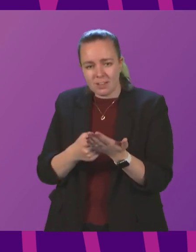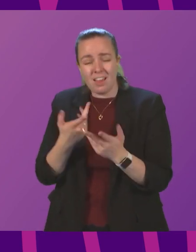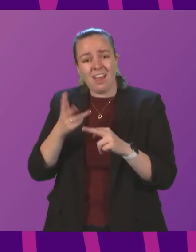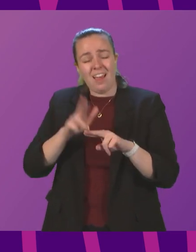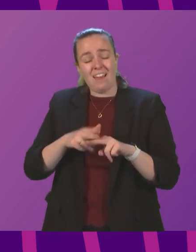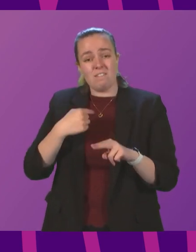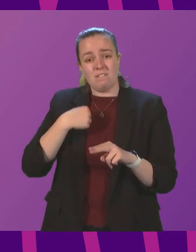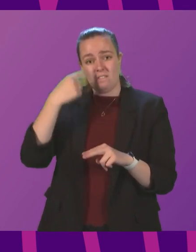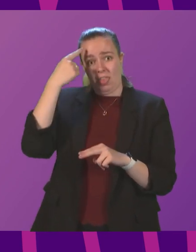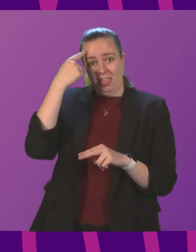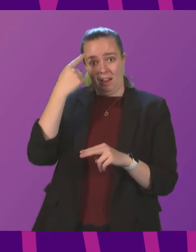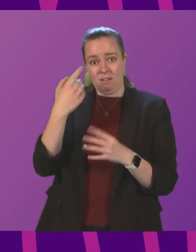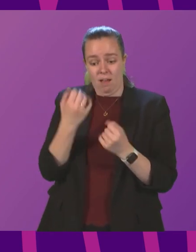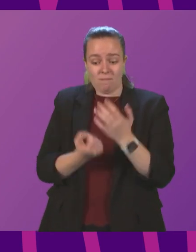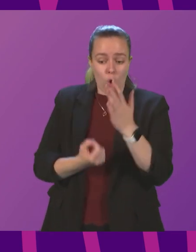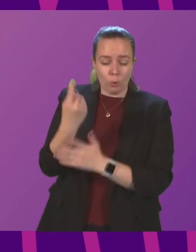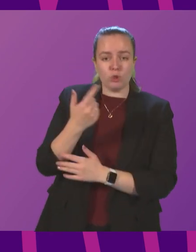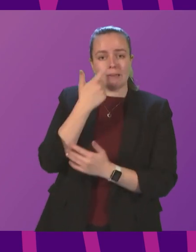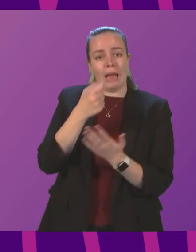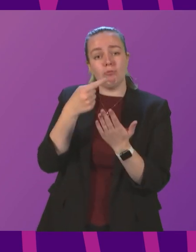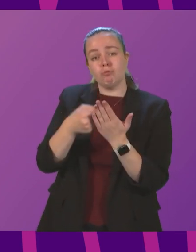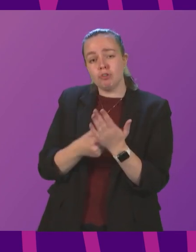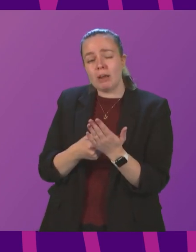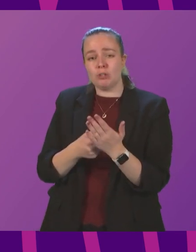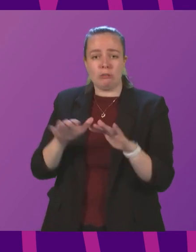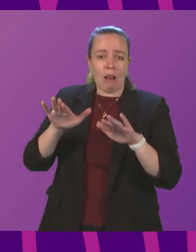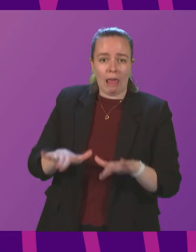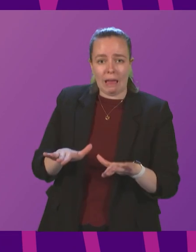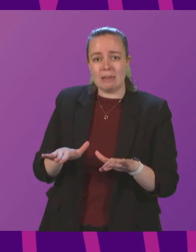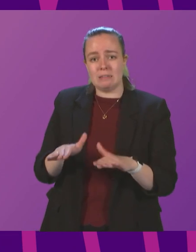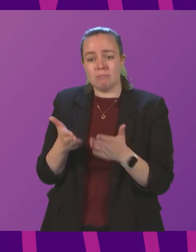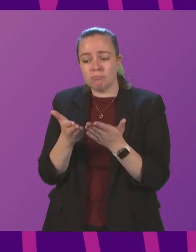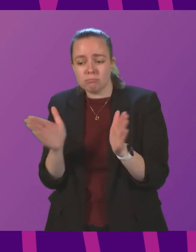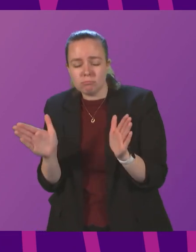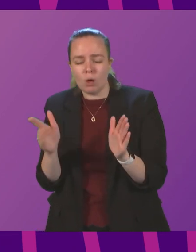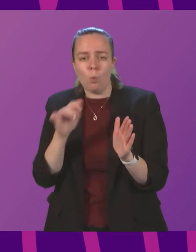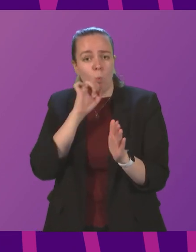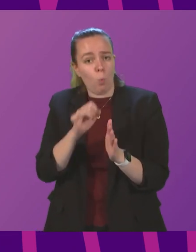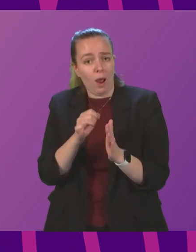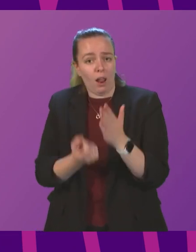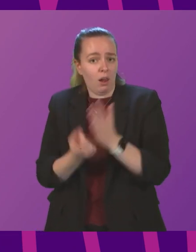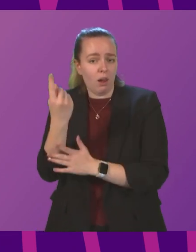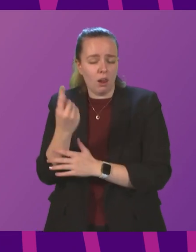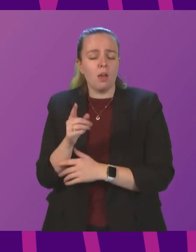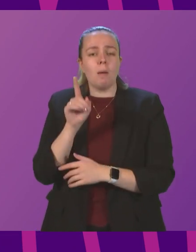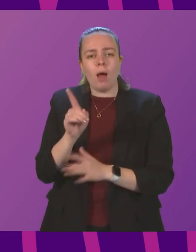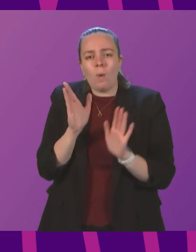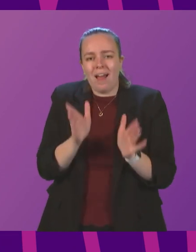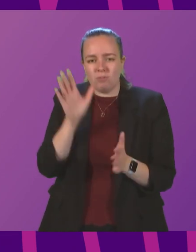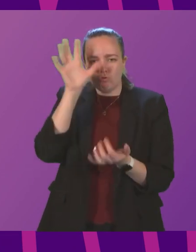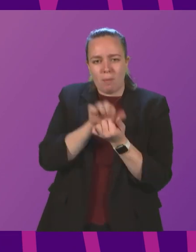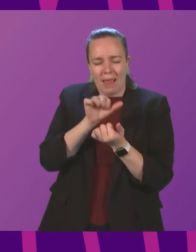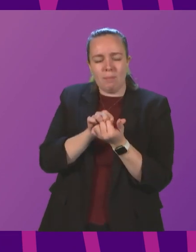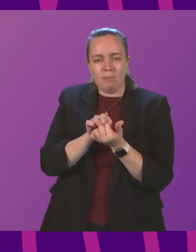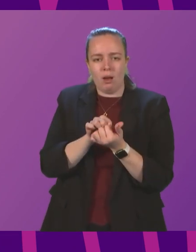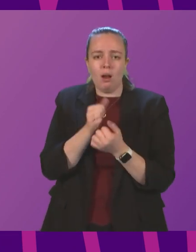opportunities for us to relax those restrictions, we will take those opportunities. But we have to also be mindful of the